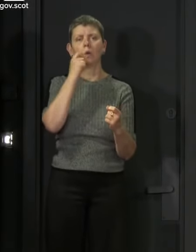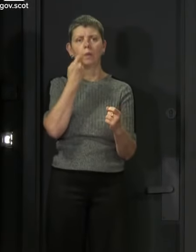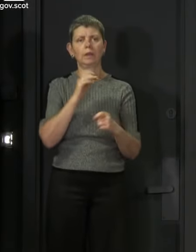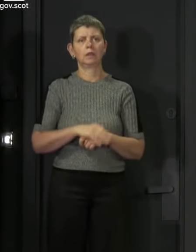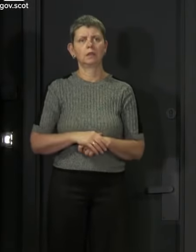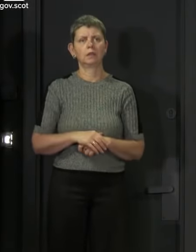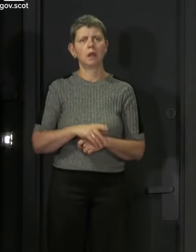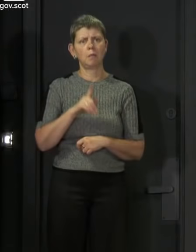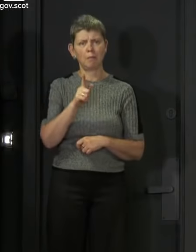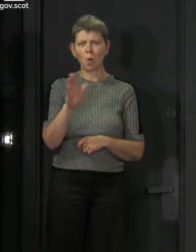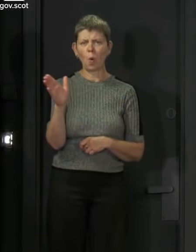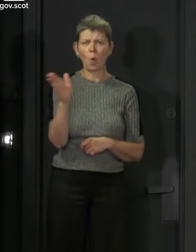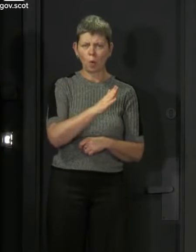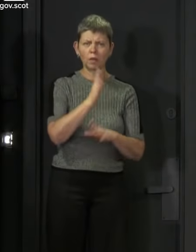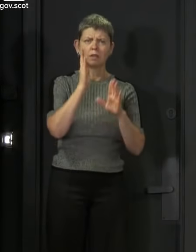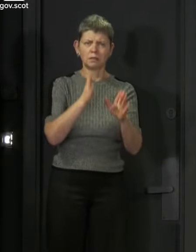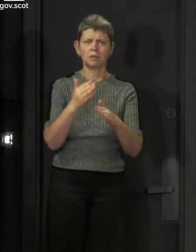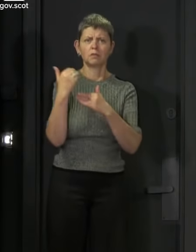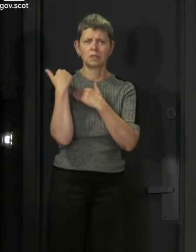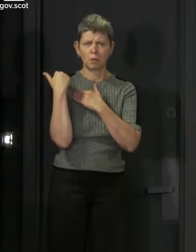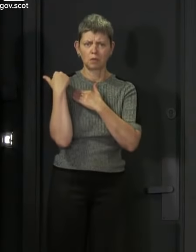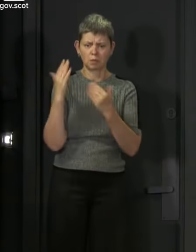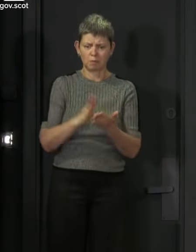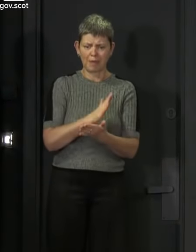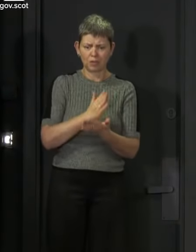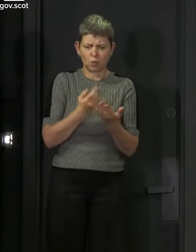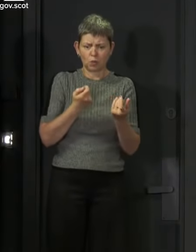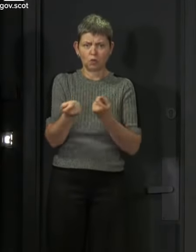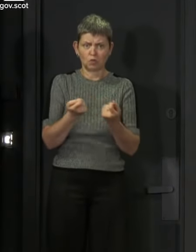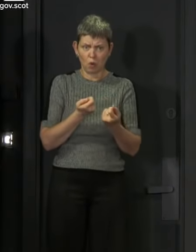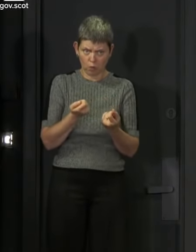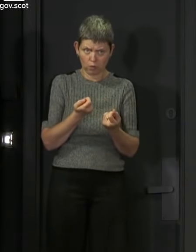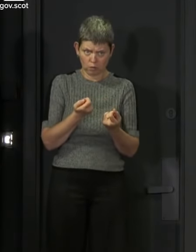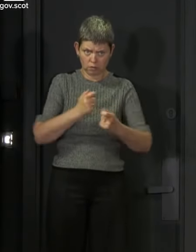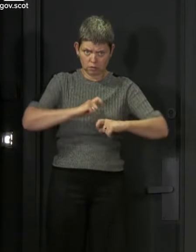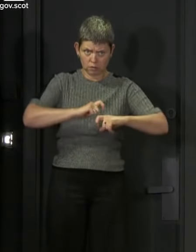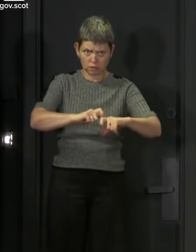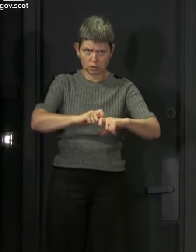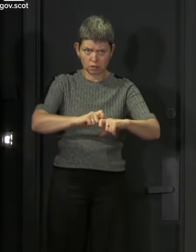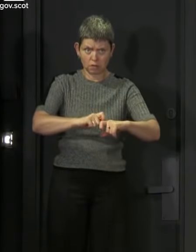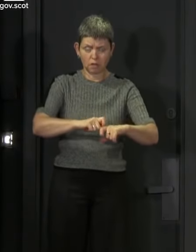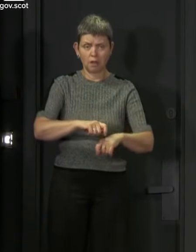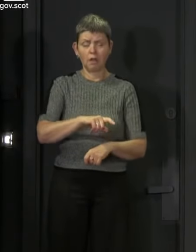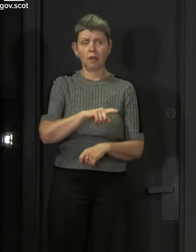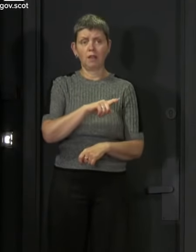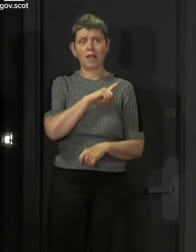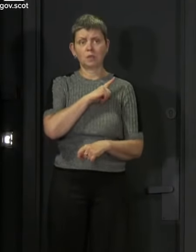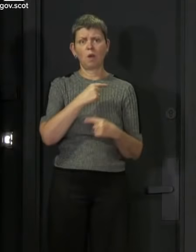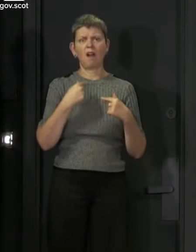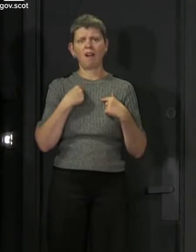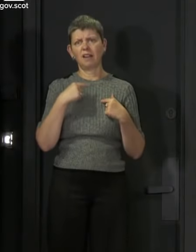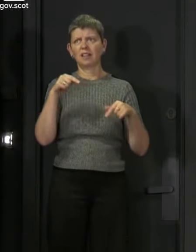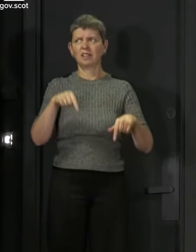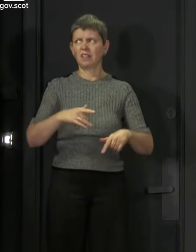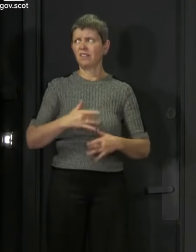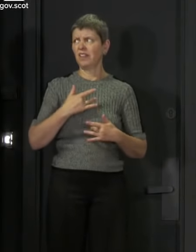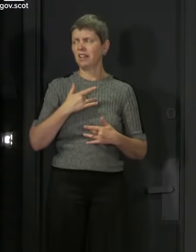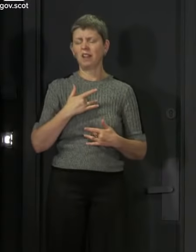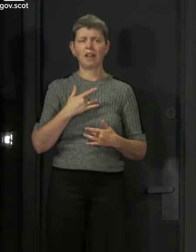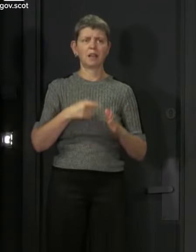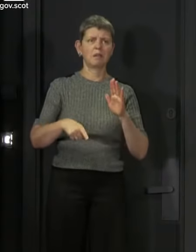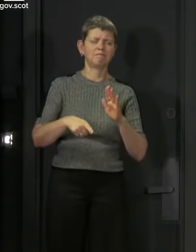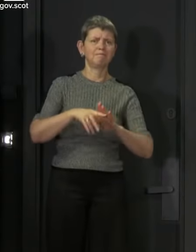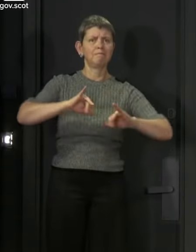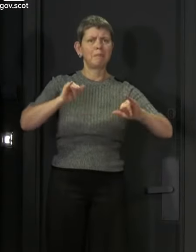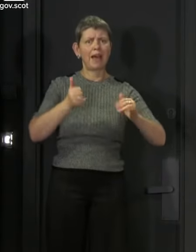in making sure this virus stays under control, which is why I sometimes stand here thinking I sound like the voice of doom around the virus. I'm not. I